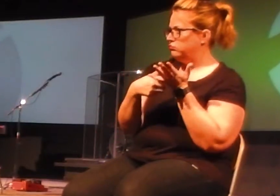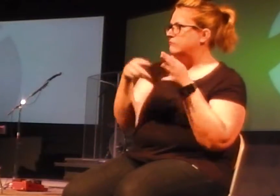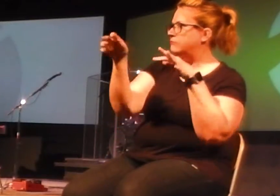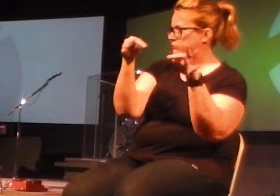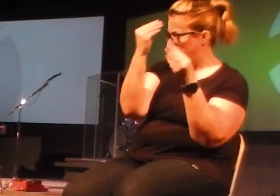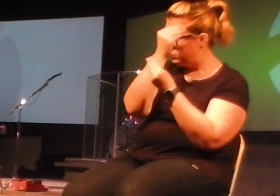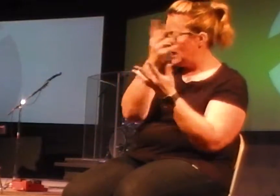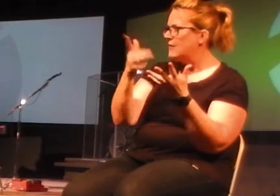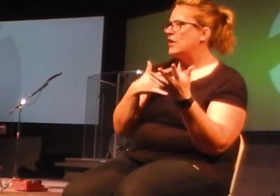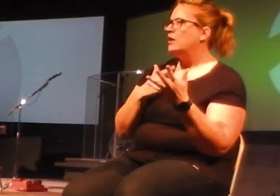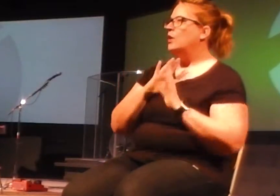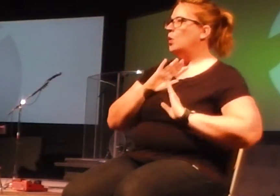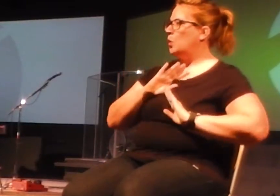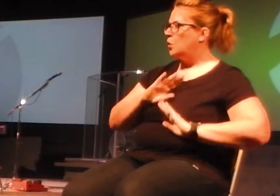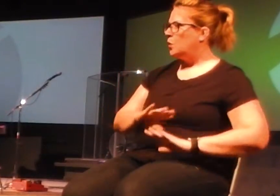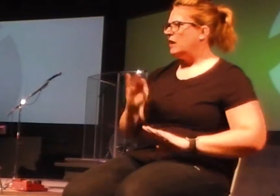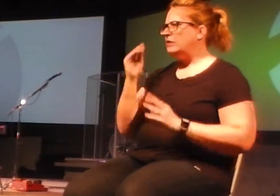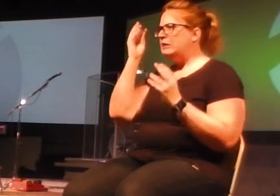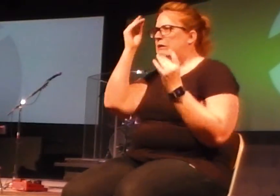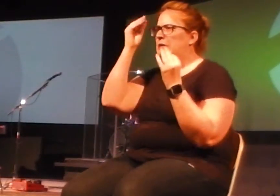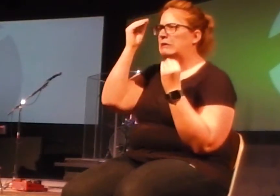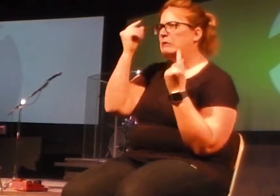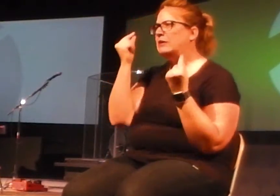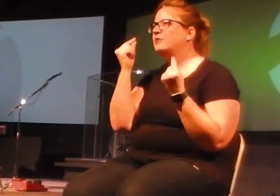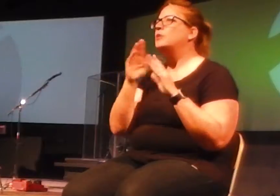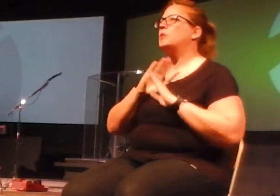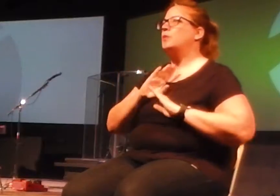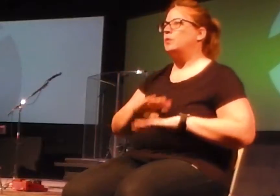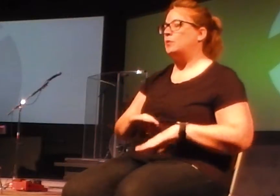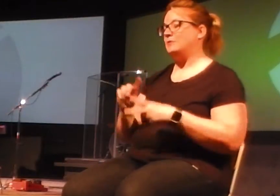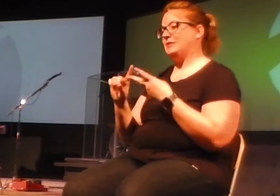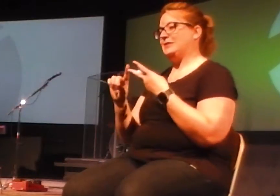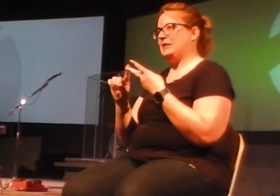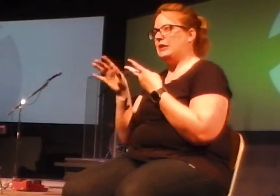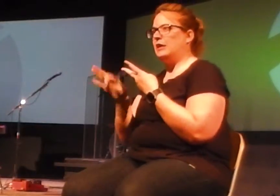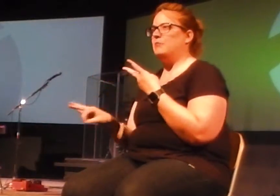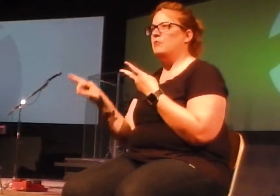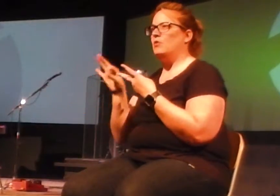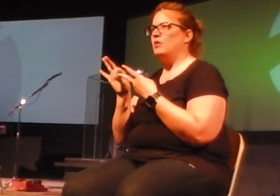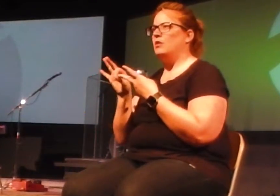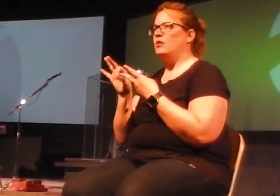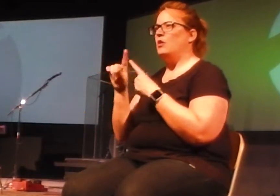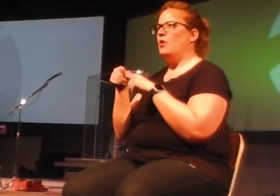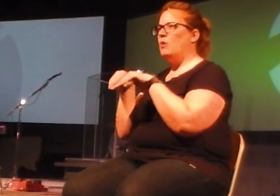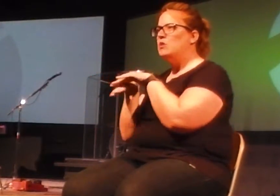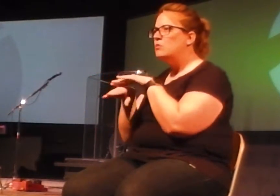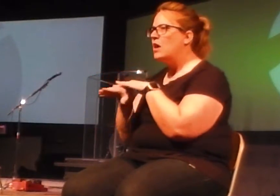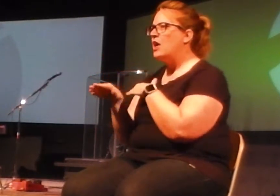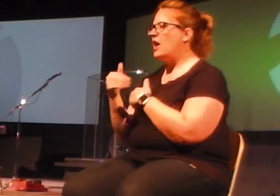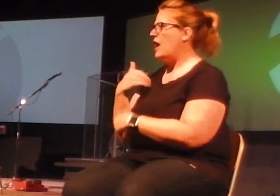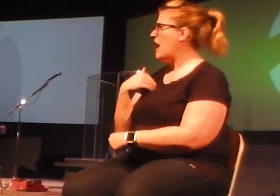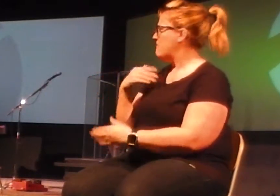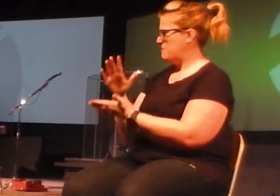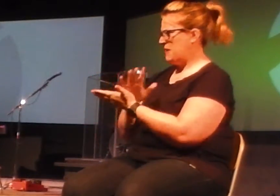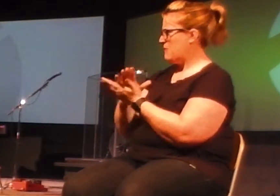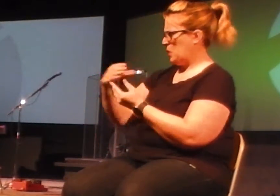your mind at ease if you were worried about that. But the second thing, more importantly, when you walked in at your bulletin, there is this long, skinny piece of paper. It just says